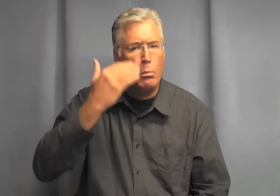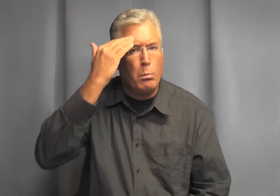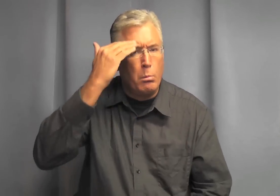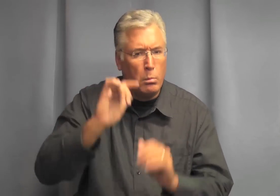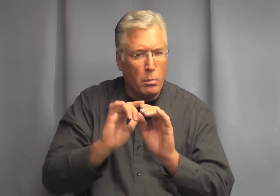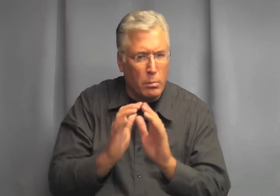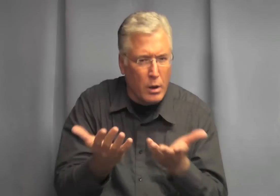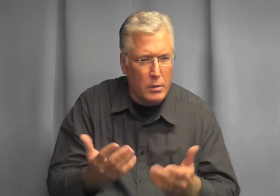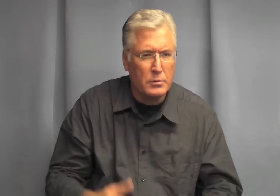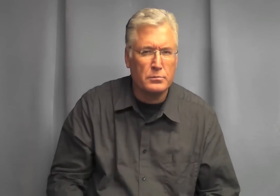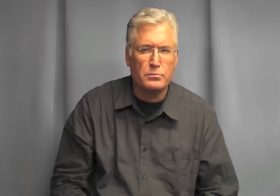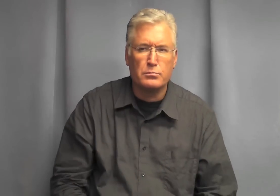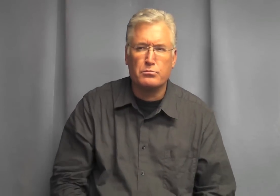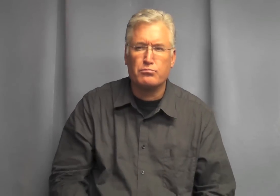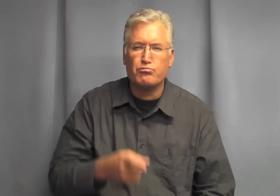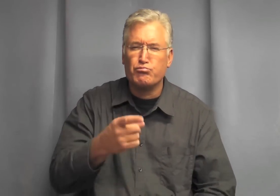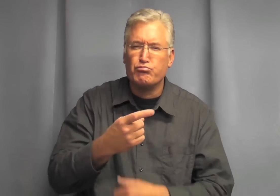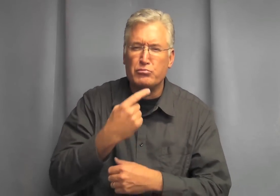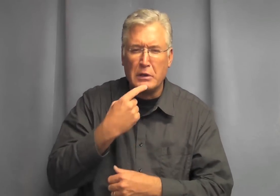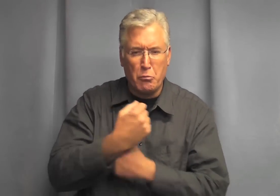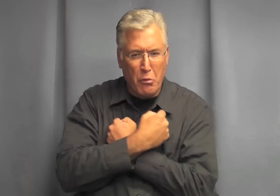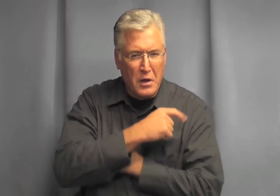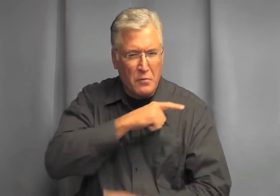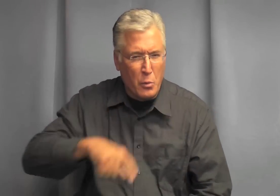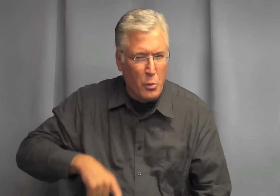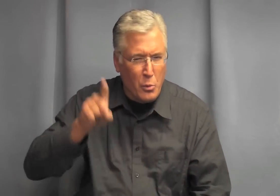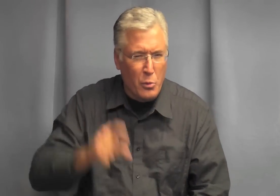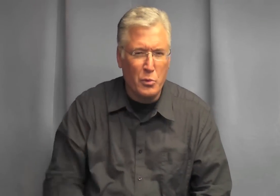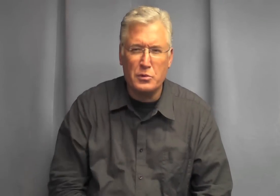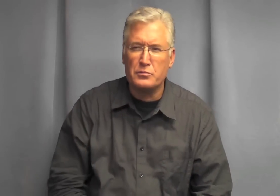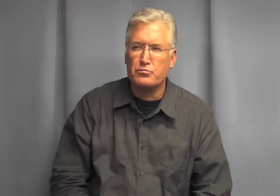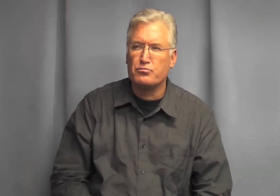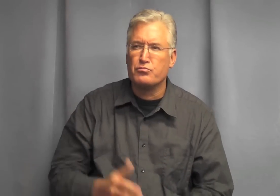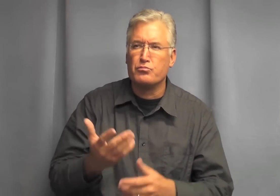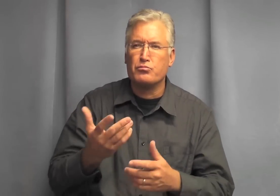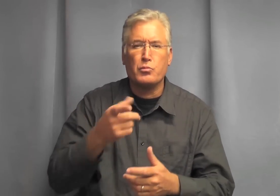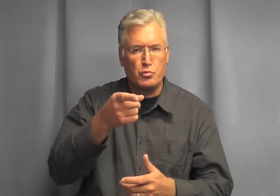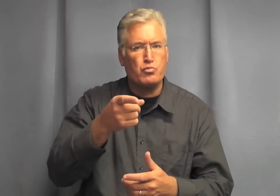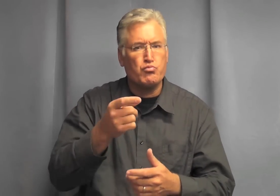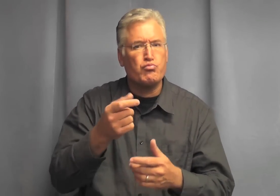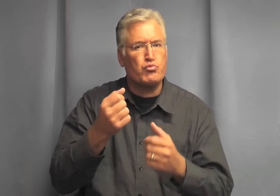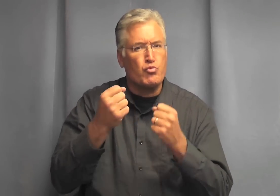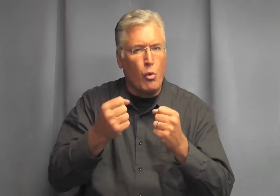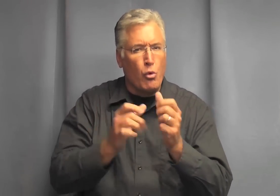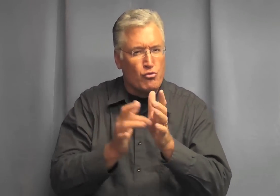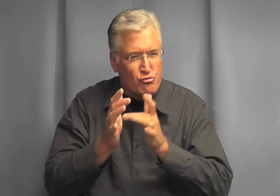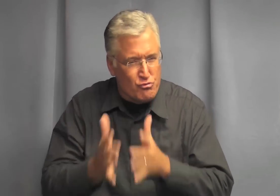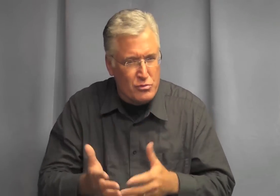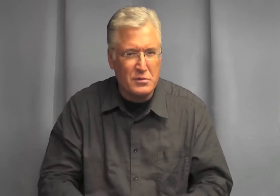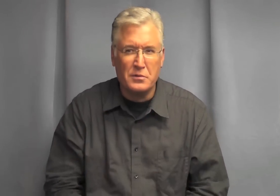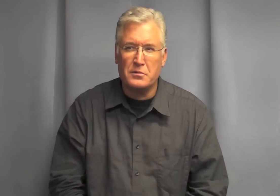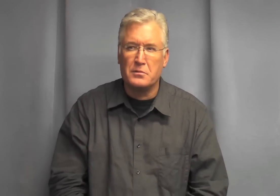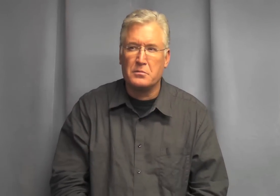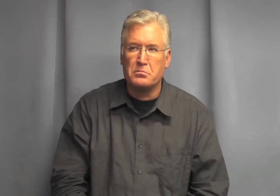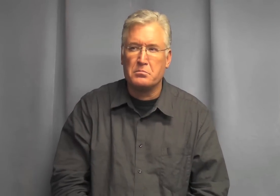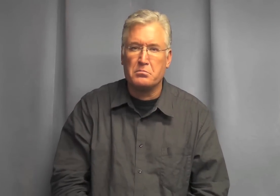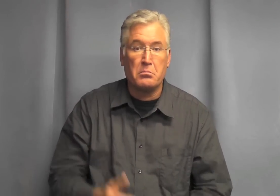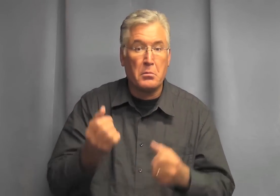you know maybe you say i know the bible and i love the lord and i'm a strong christian